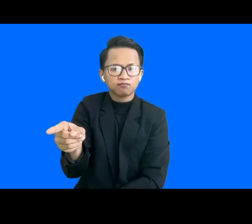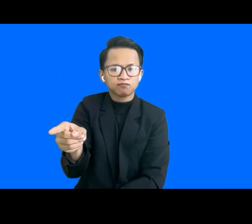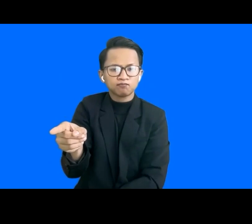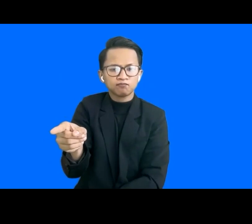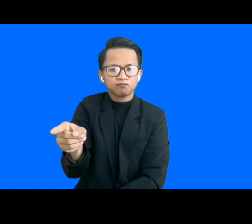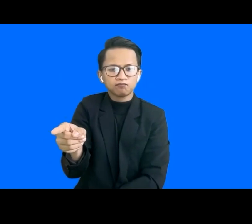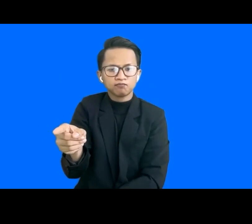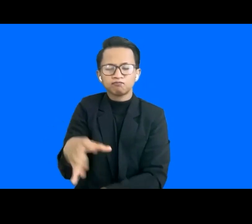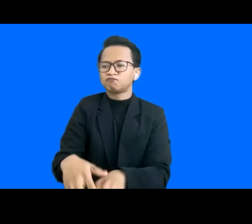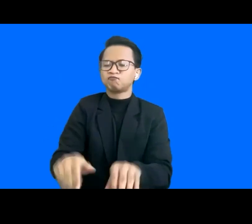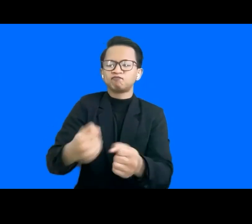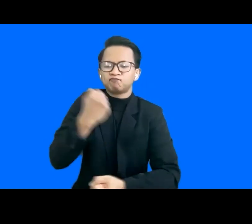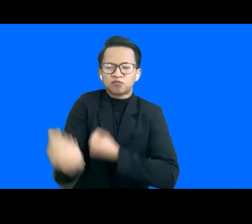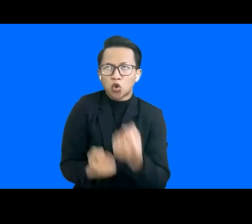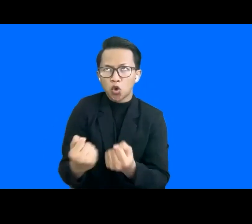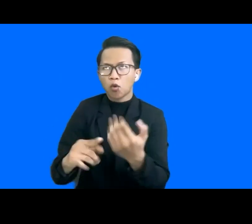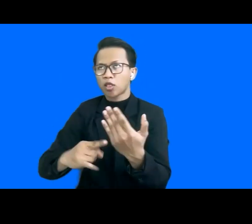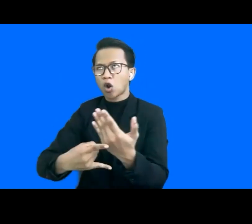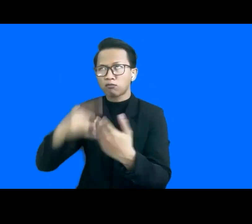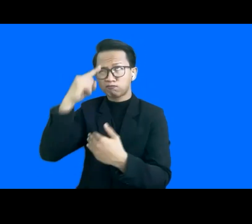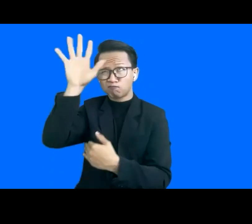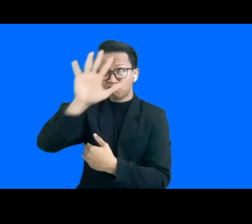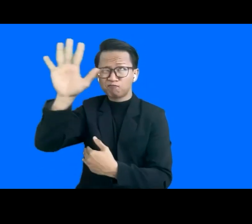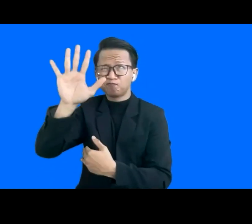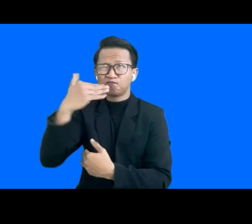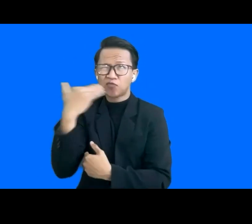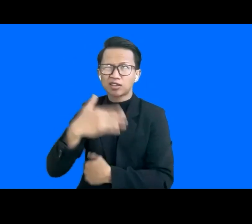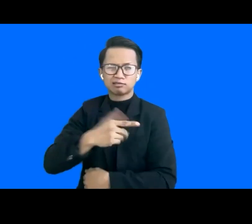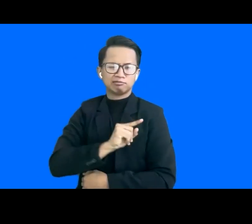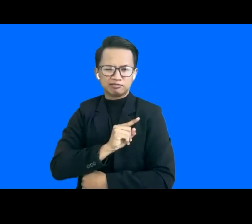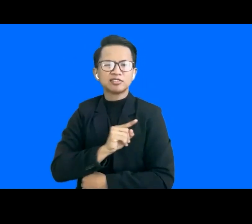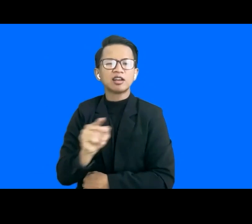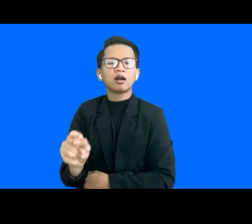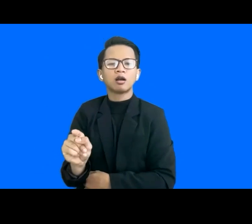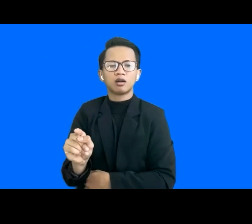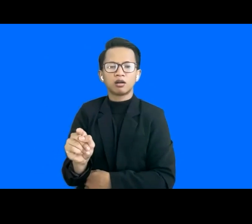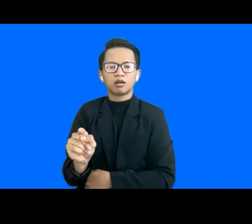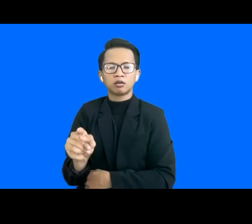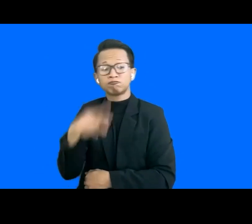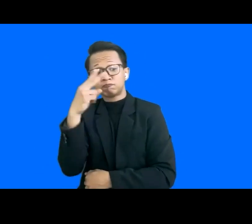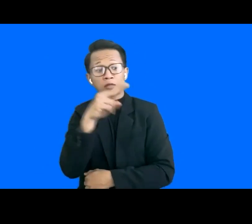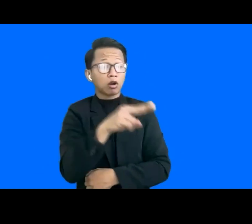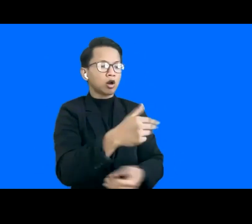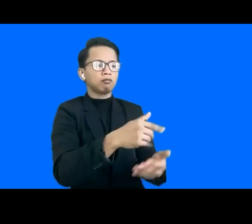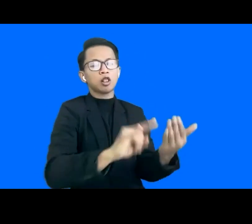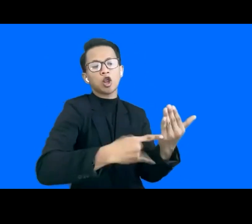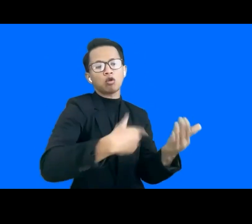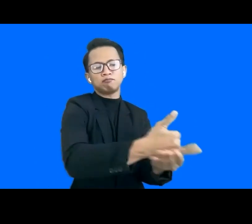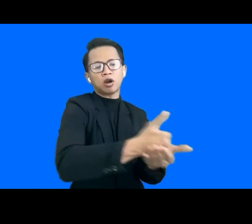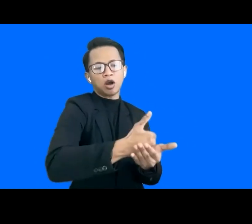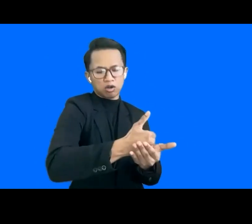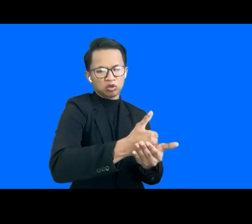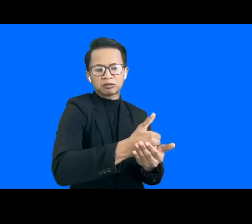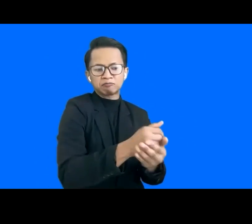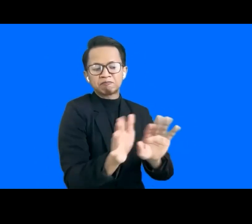basic education technology. Now, I think that's the first barrier to cross before we even start looking at assistive technology